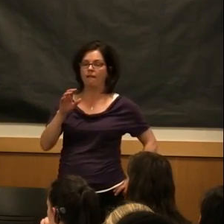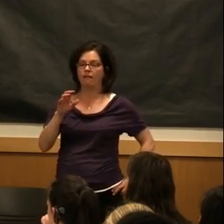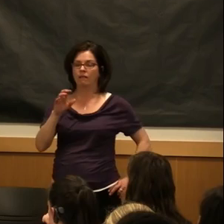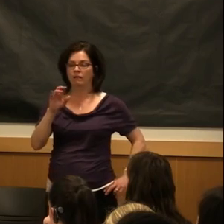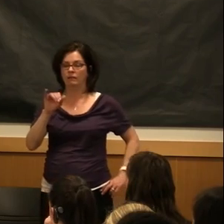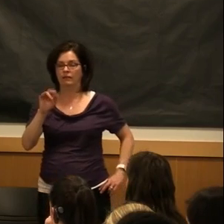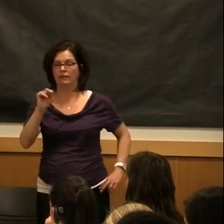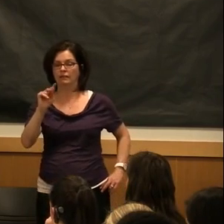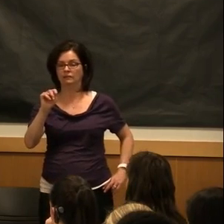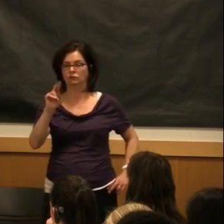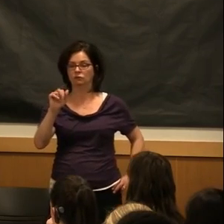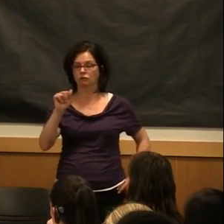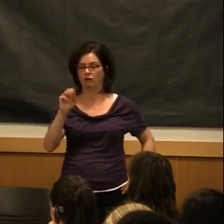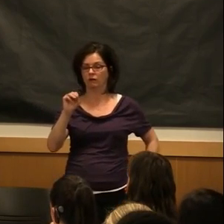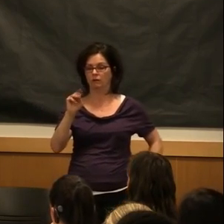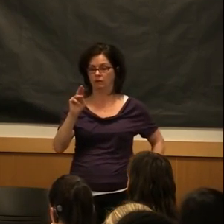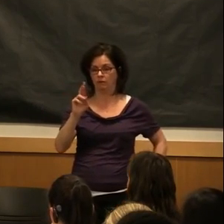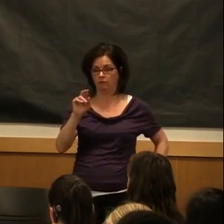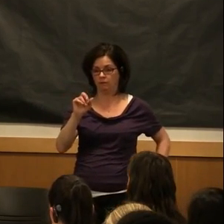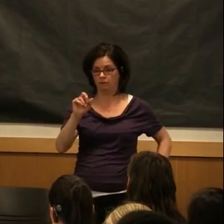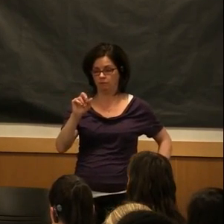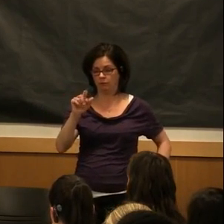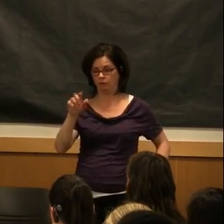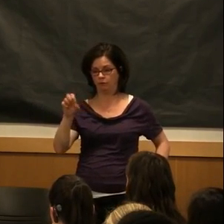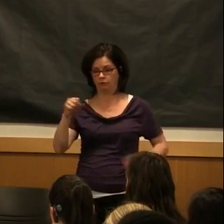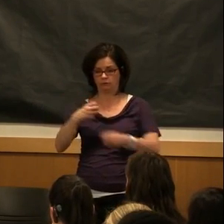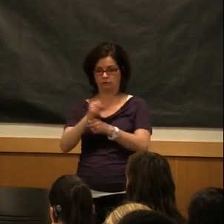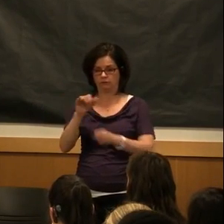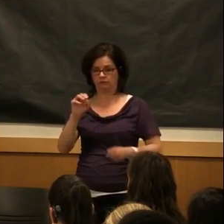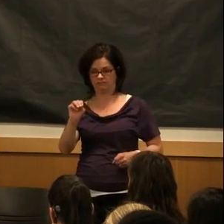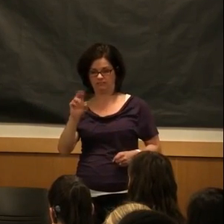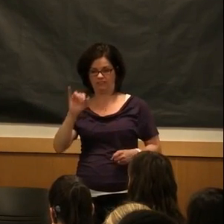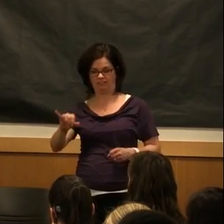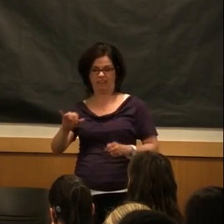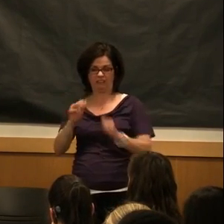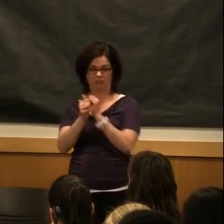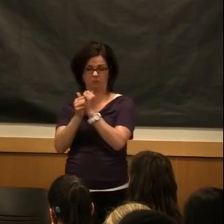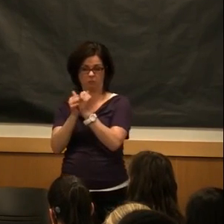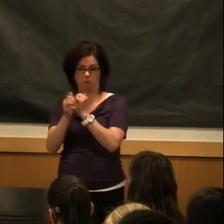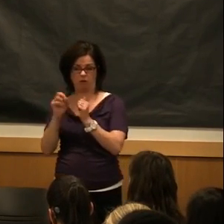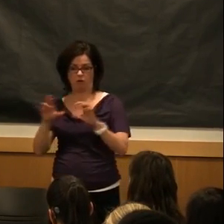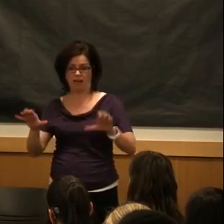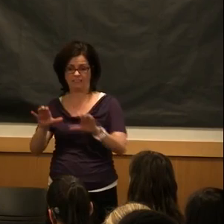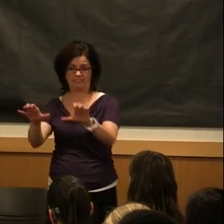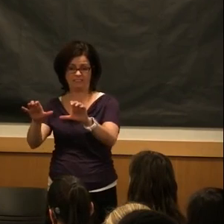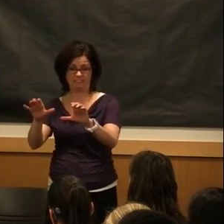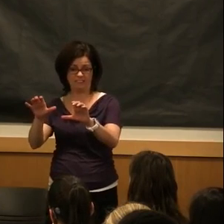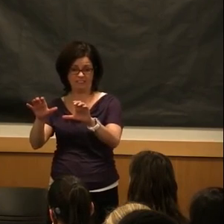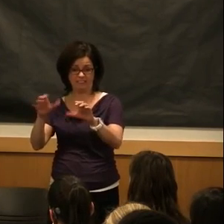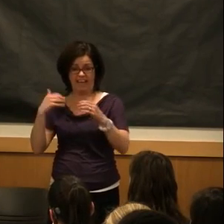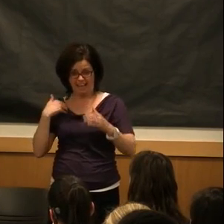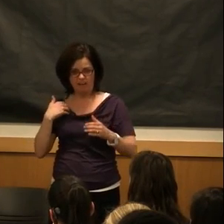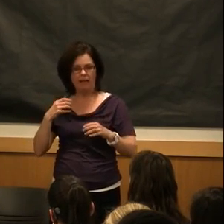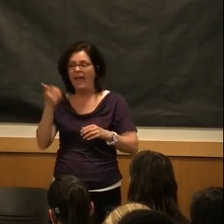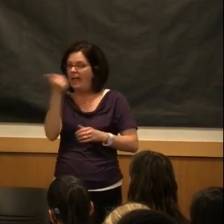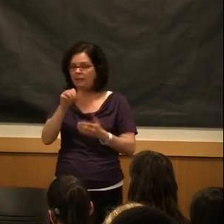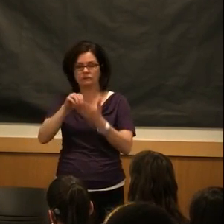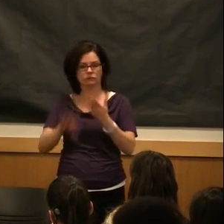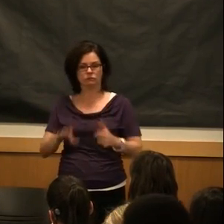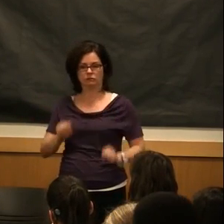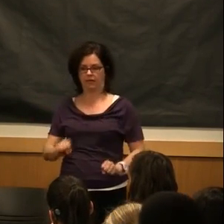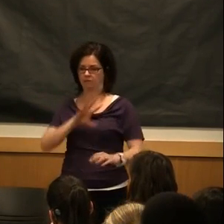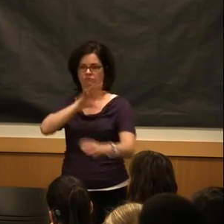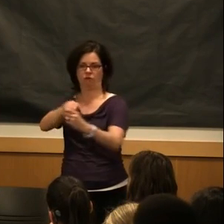So, intramurals are a set of sports and activities that any student can participate in. So, if you're looking at